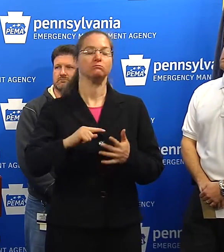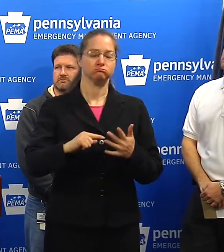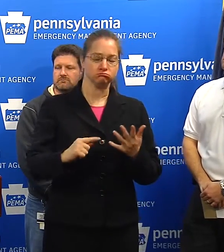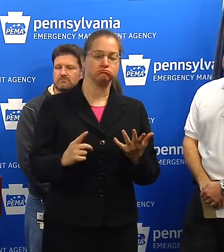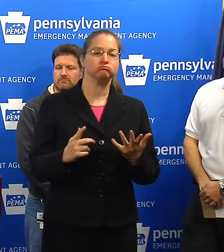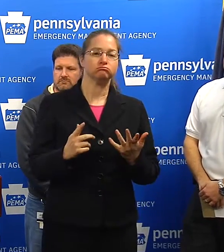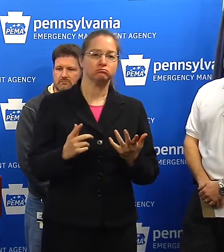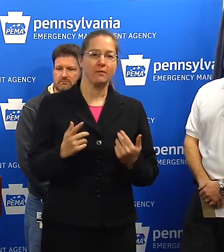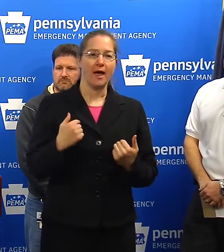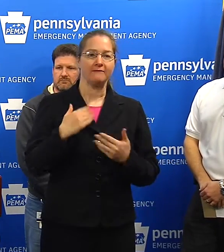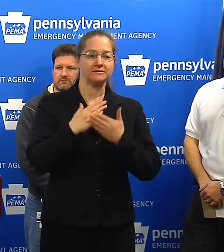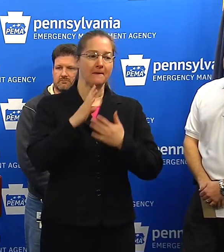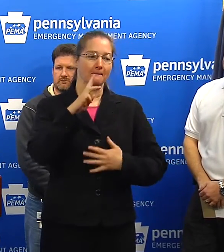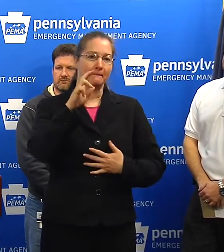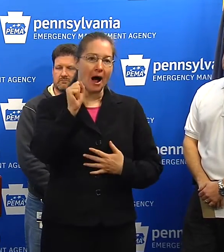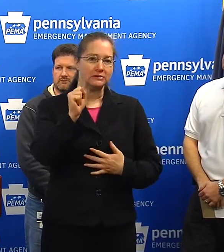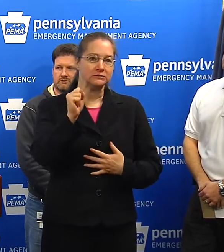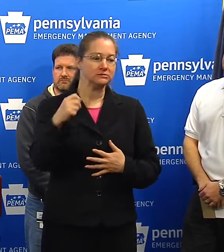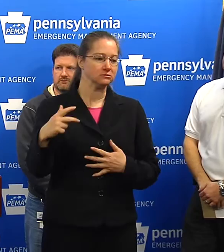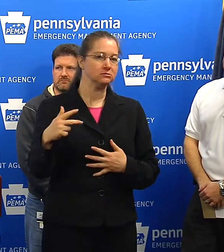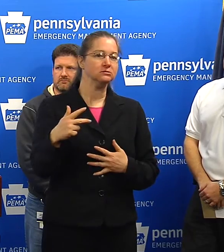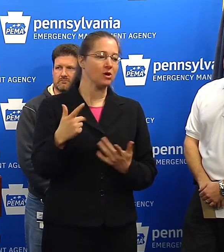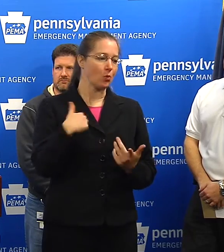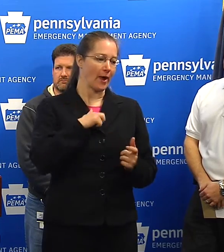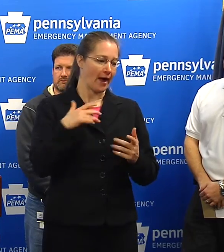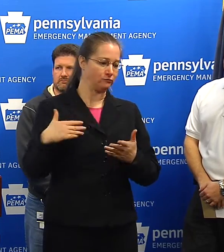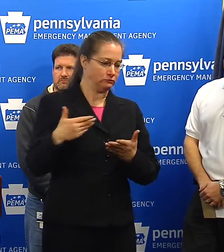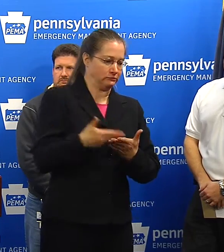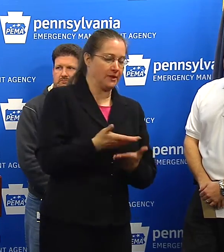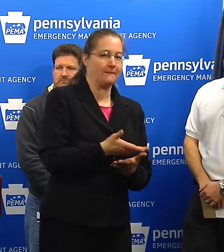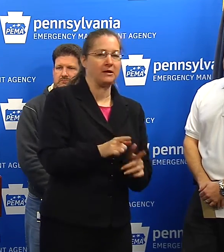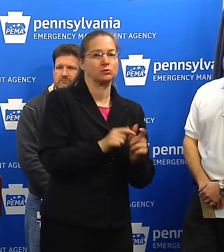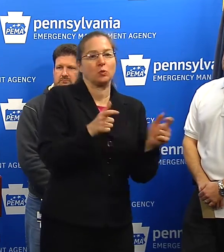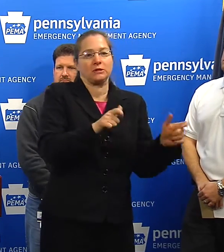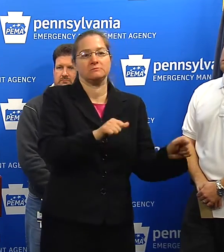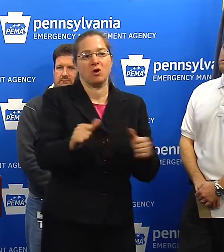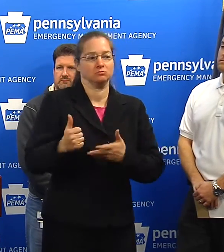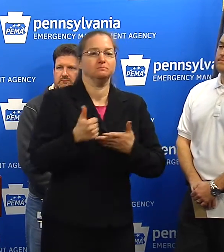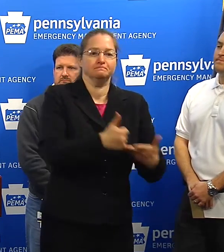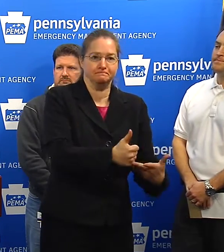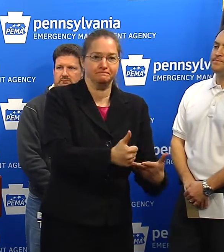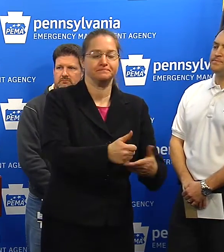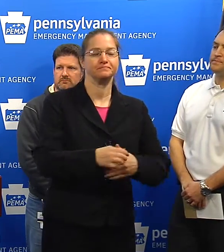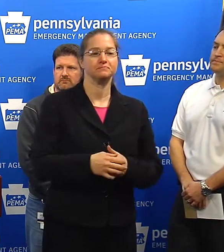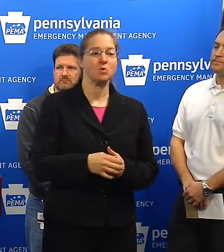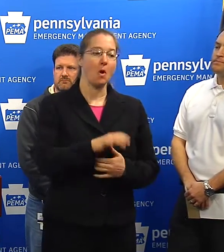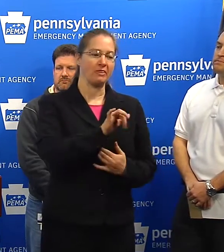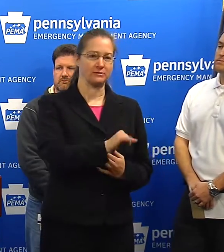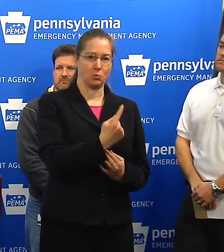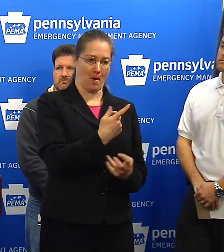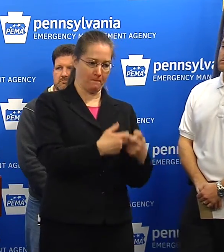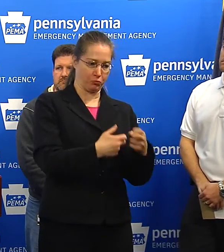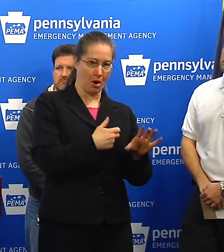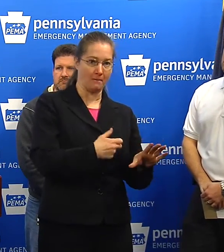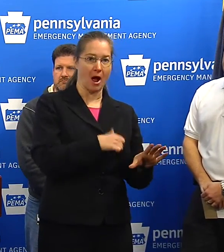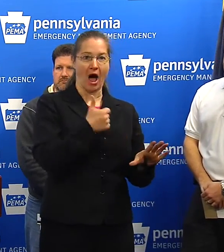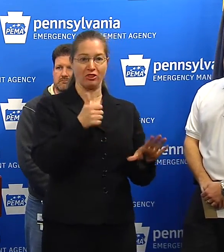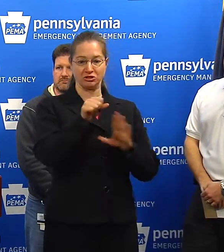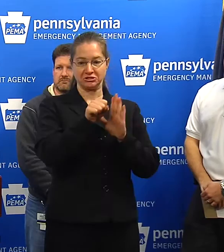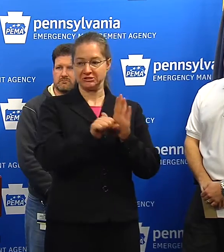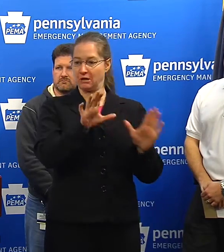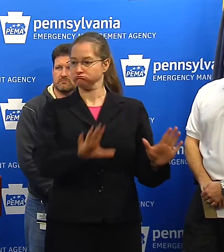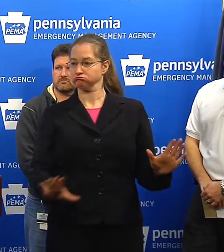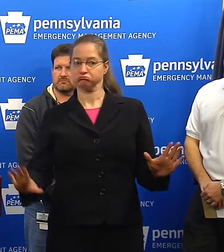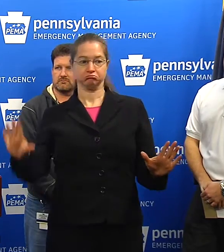there are some buses out there, that we need to get to them as quickly as possible. So aside from that, the rest of the state is